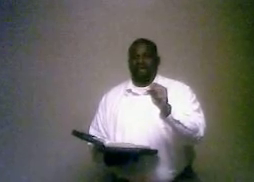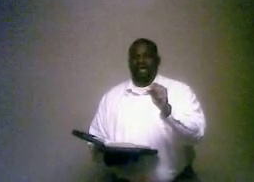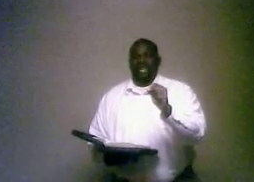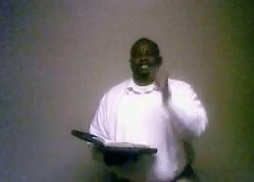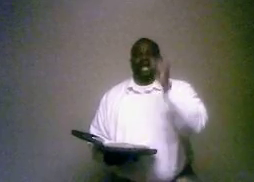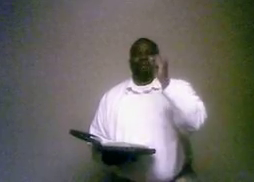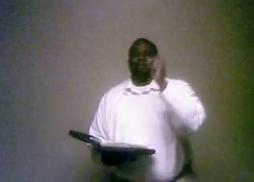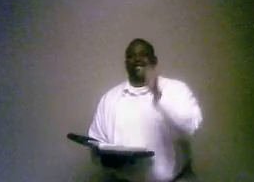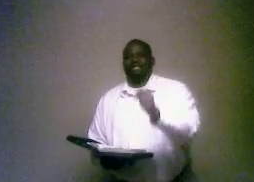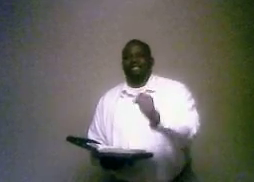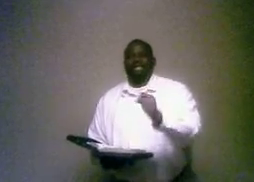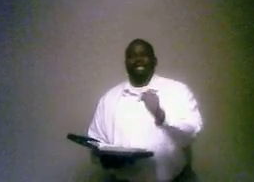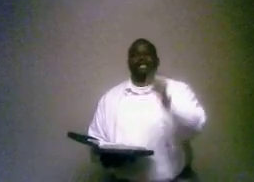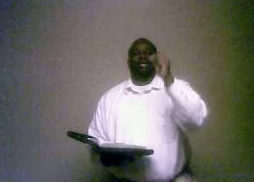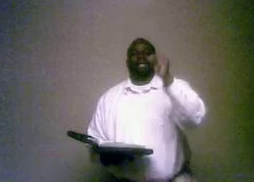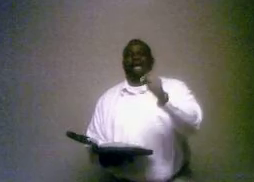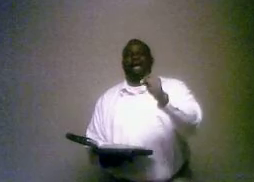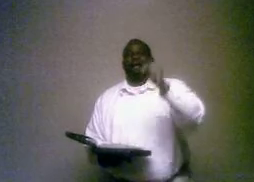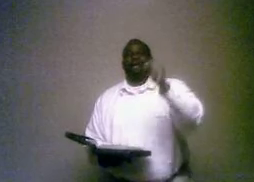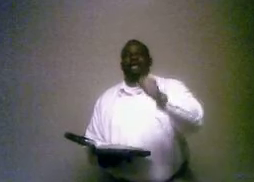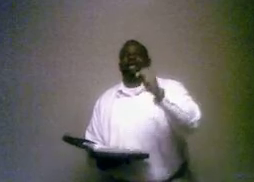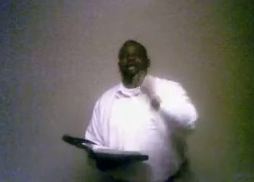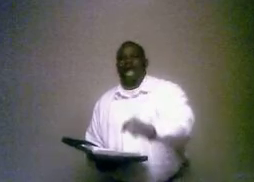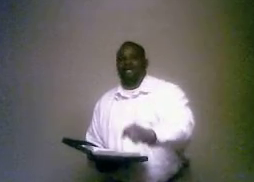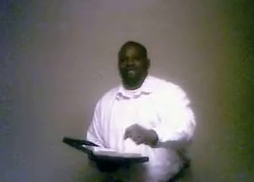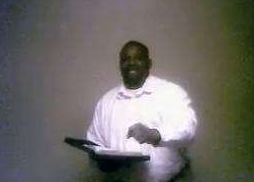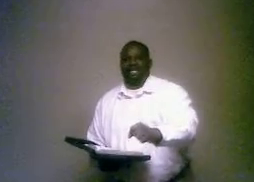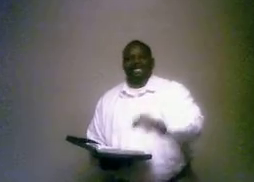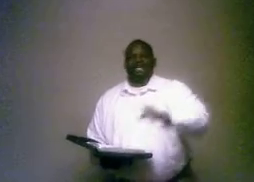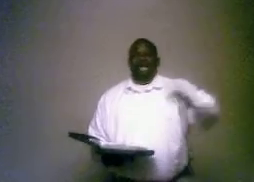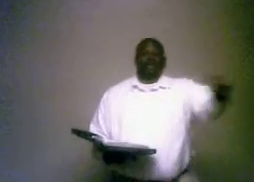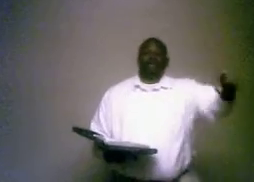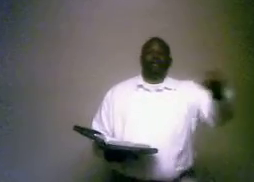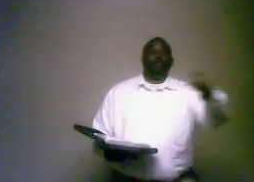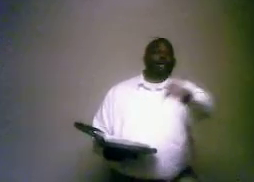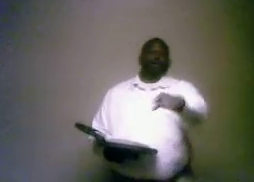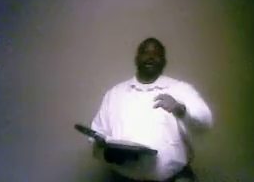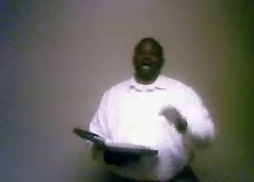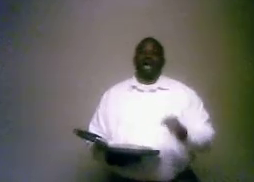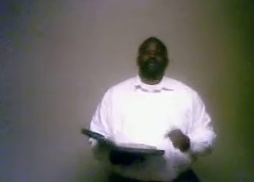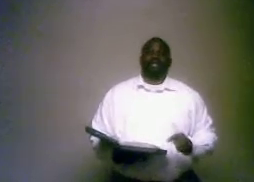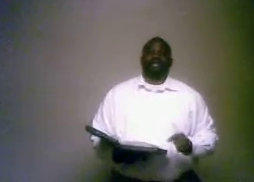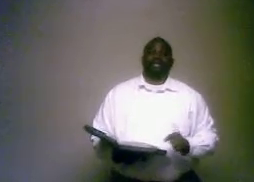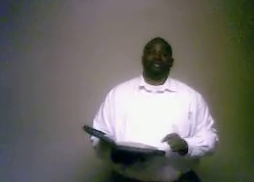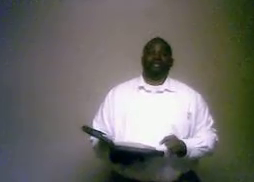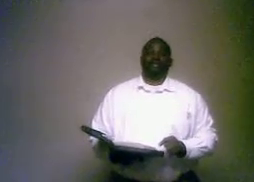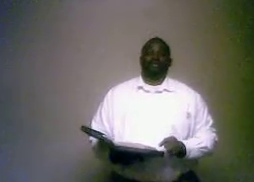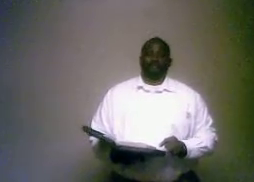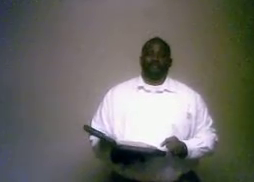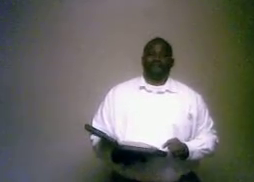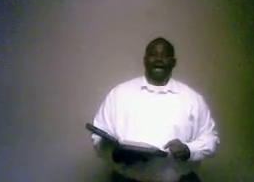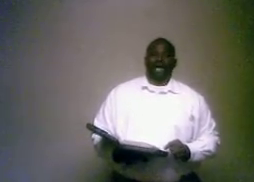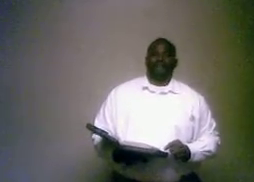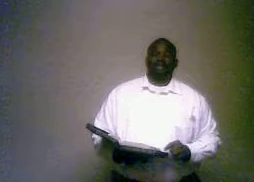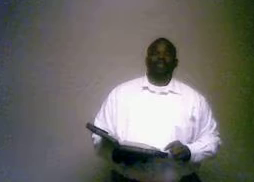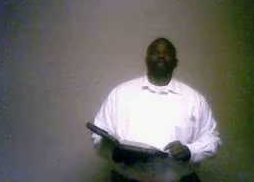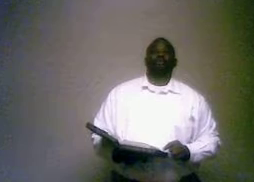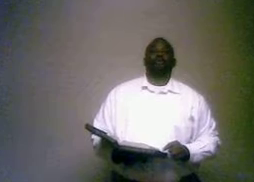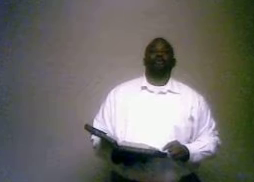It's got to be consistent and you can't be able to contradict it. Now, if you think you can contradict it, 215-224